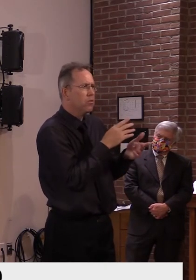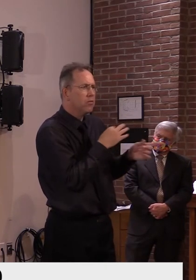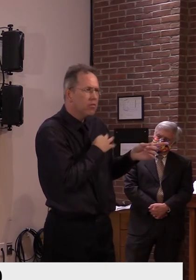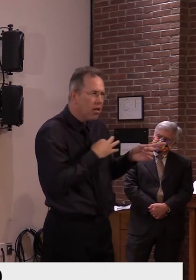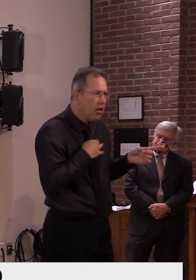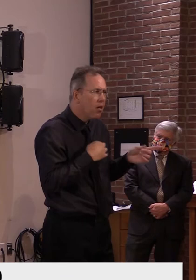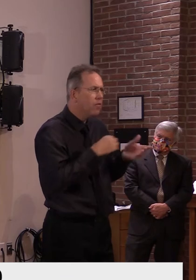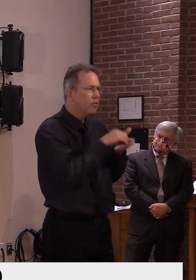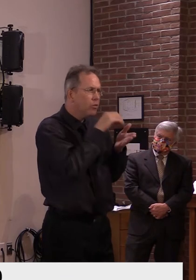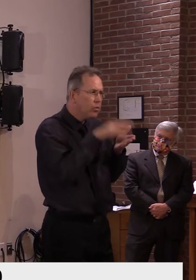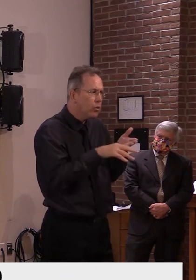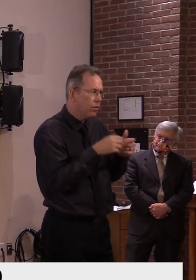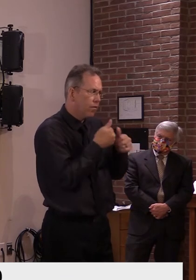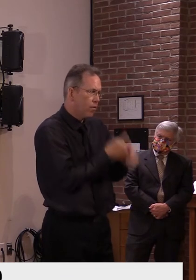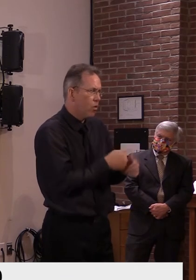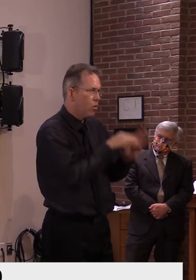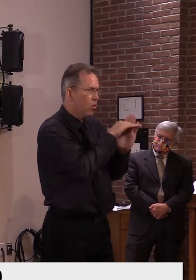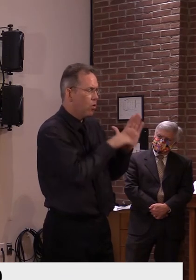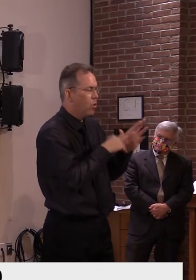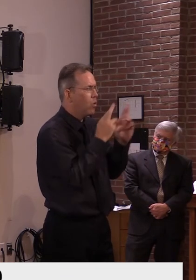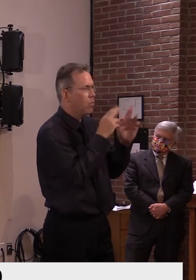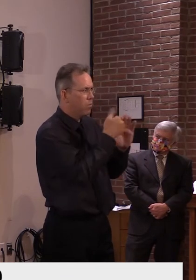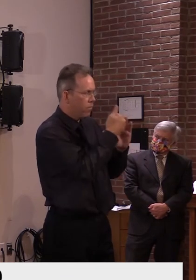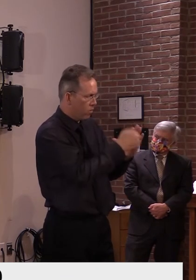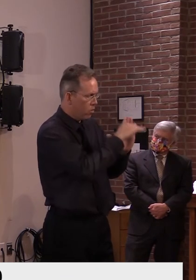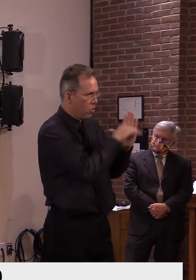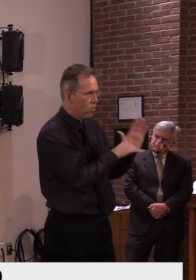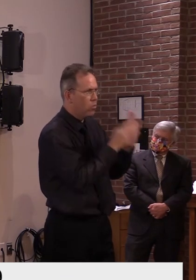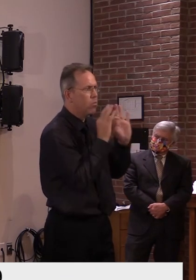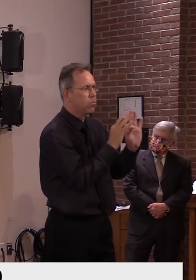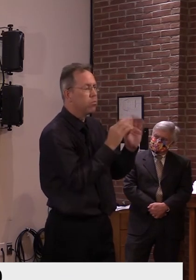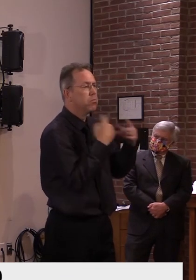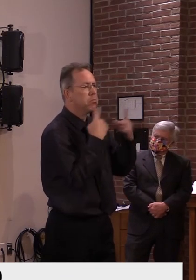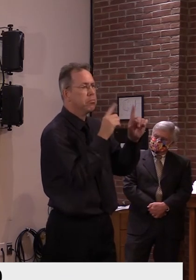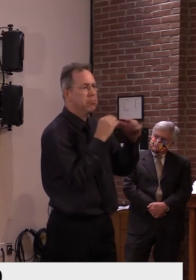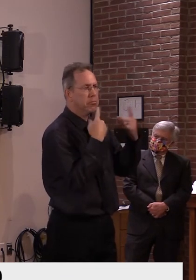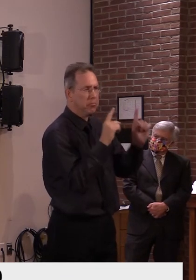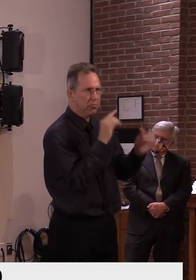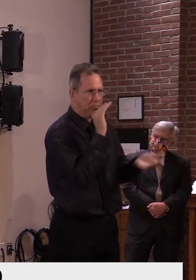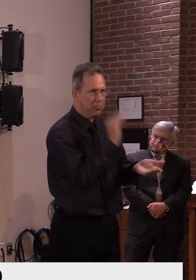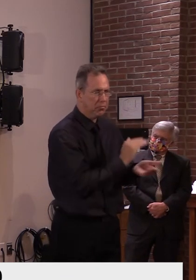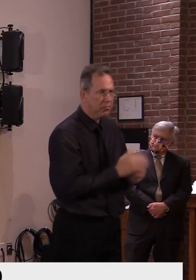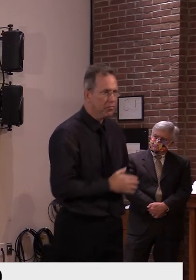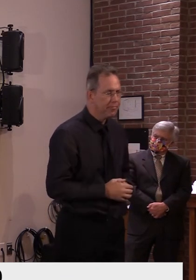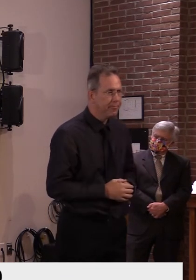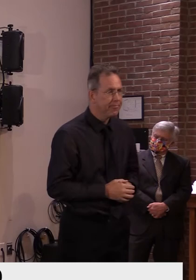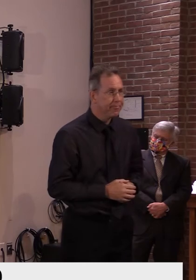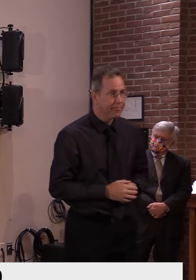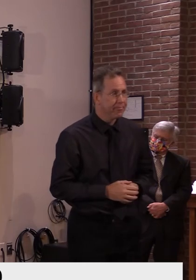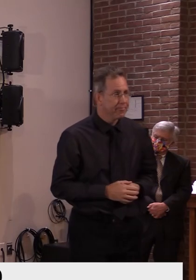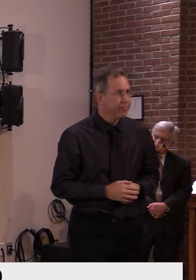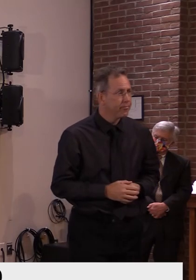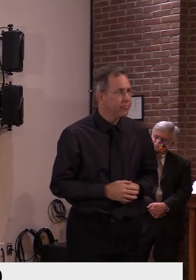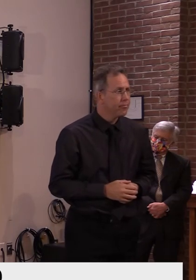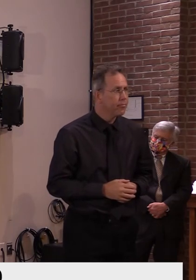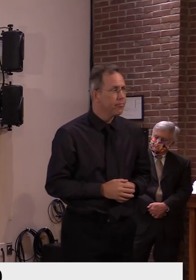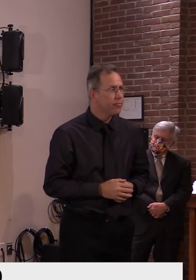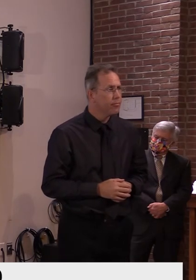put into place, uh, that we'll come out of this safely. If a question for Dr. Levine as well.